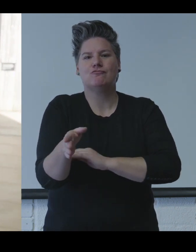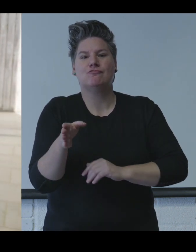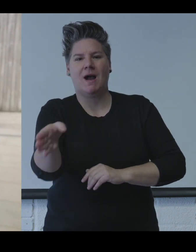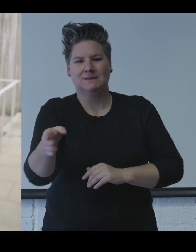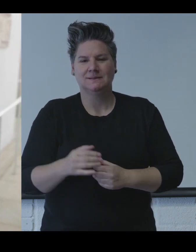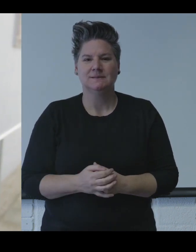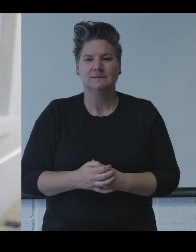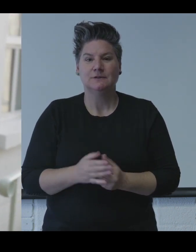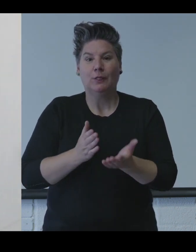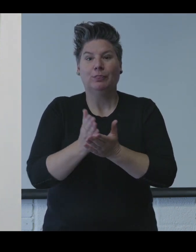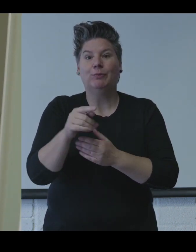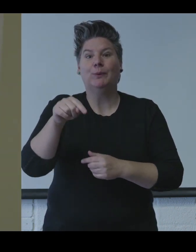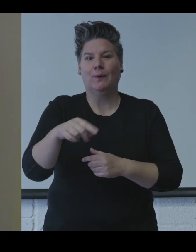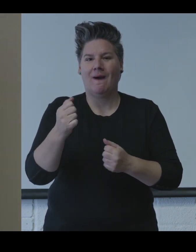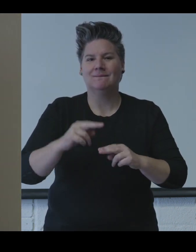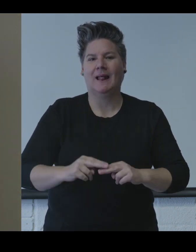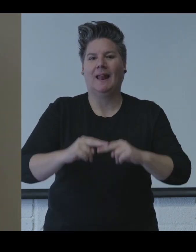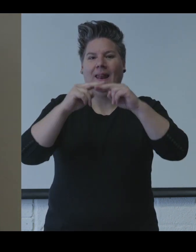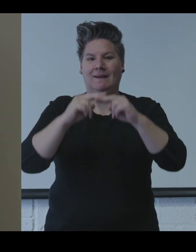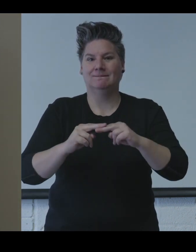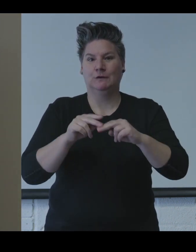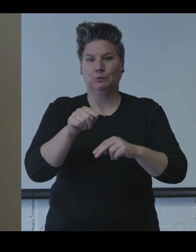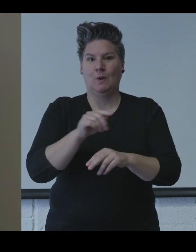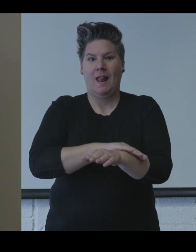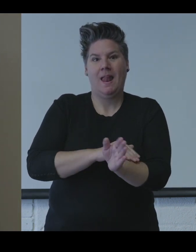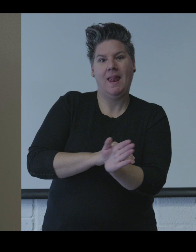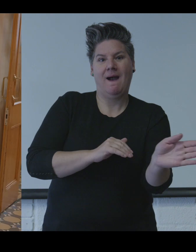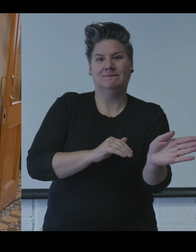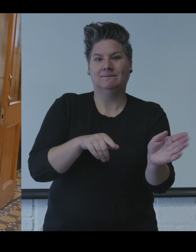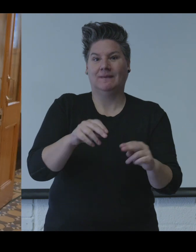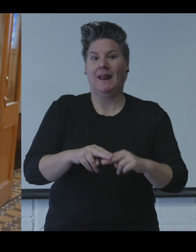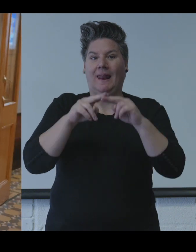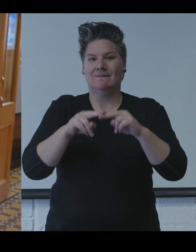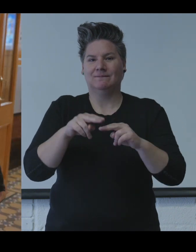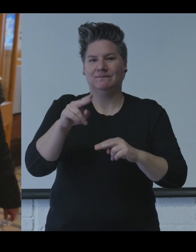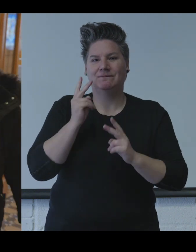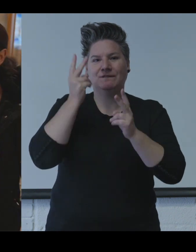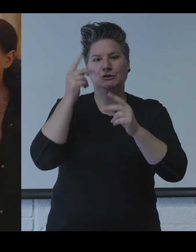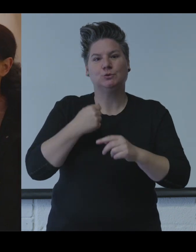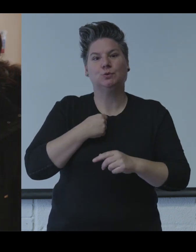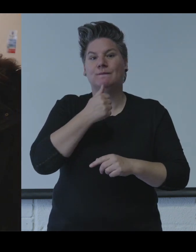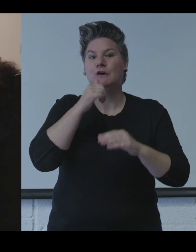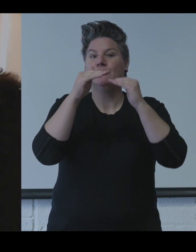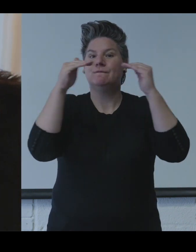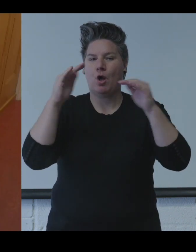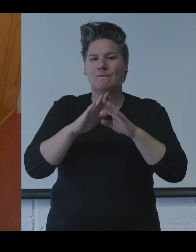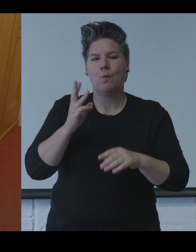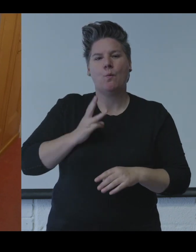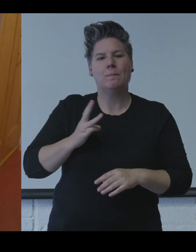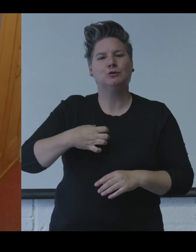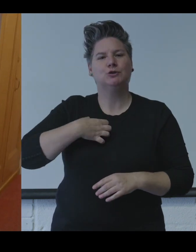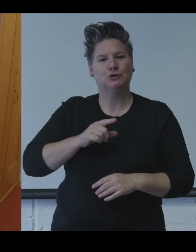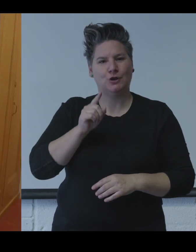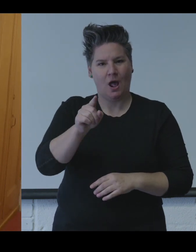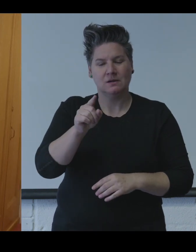When you enter the church through the rear door, there is a doorway to your right. Through here, there is a lift located on the left-hand side. This